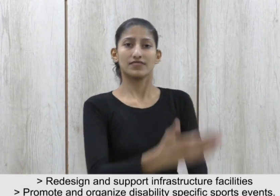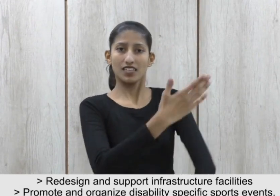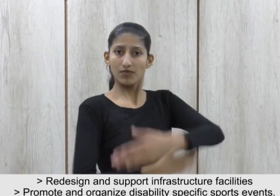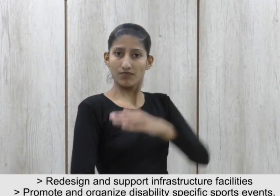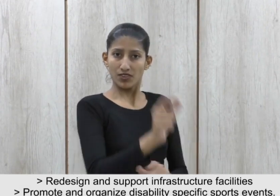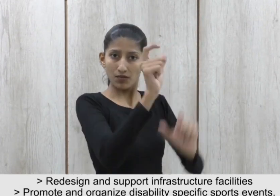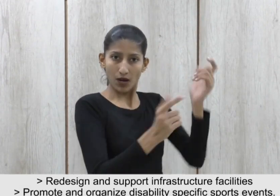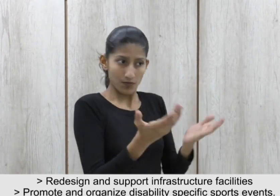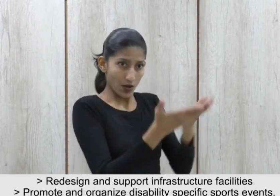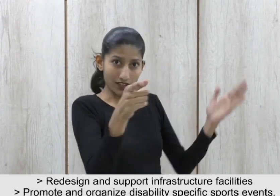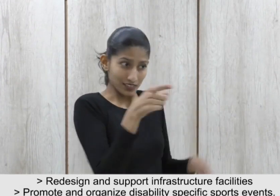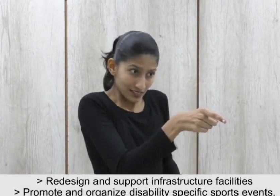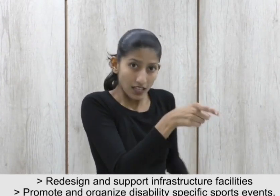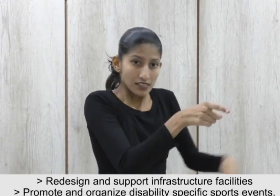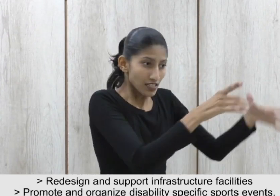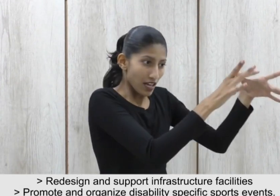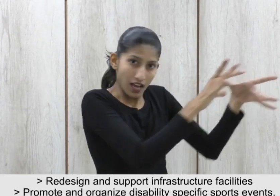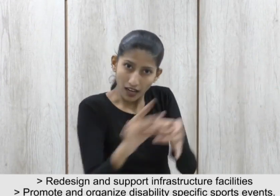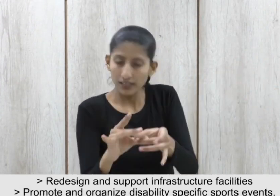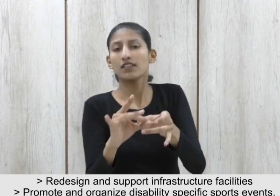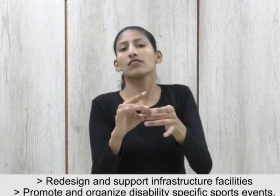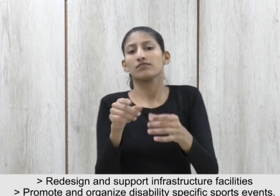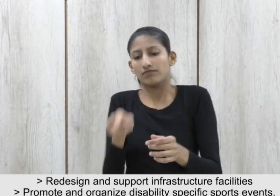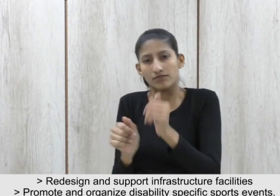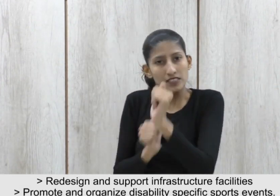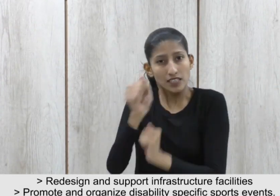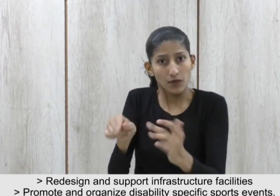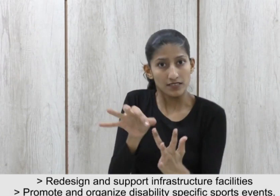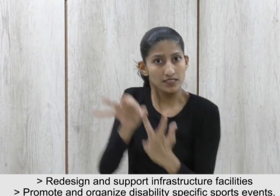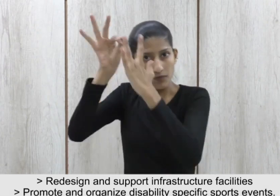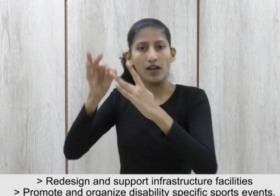Promote and organize disability-specific sports events.